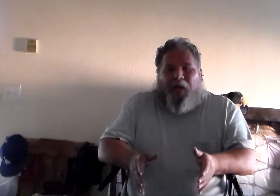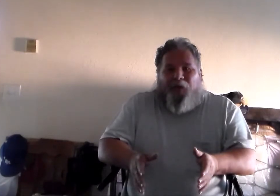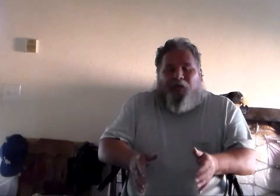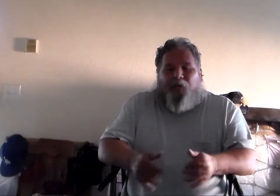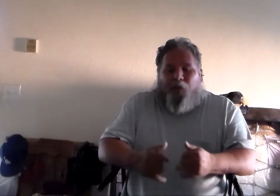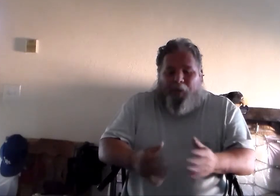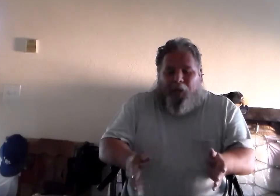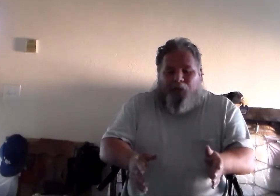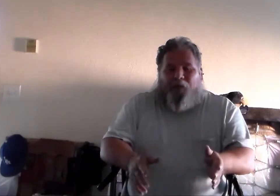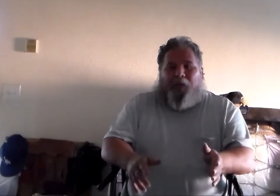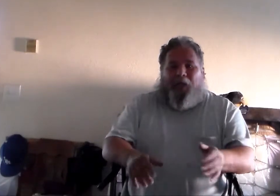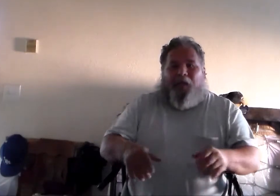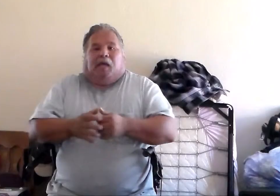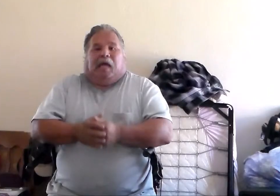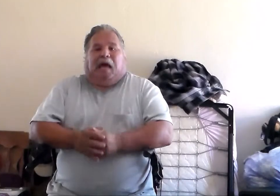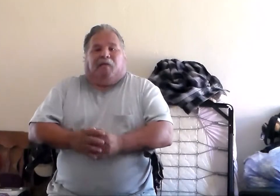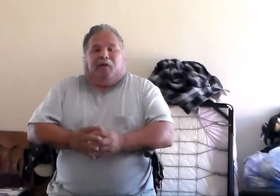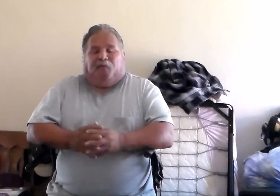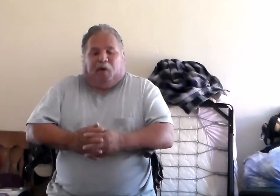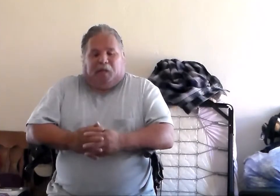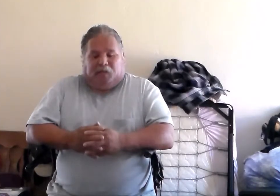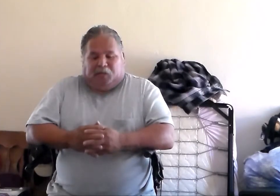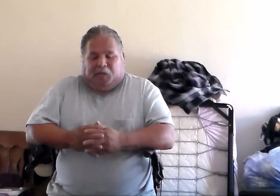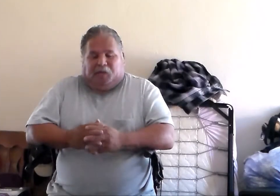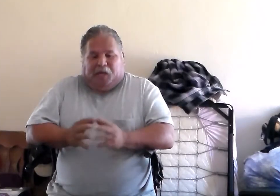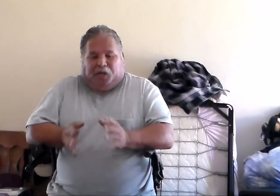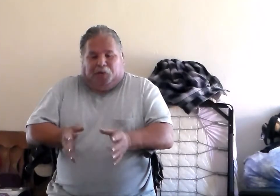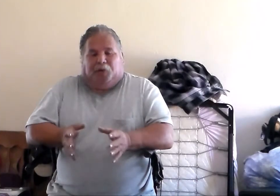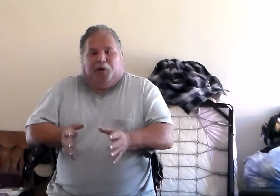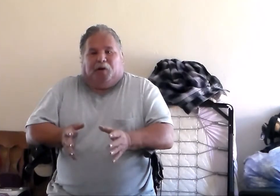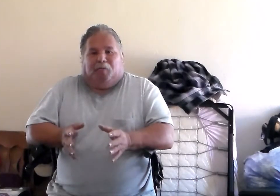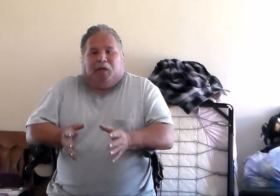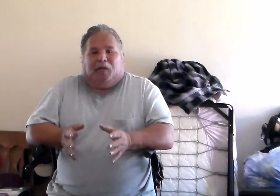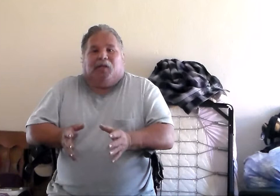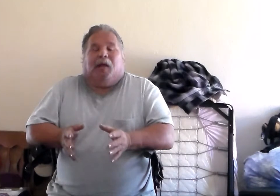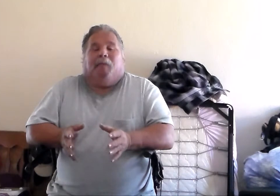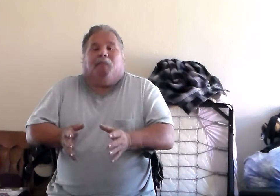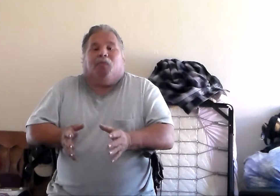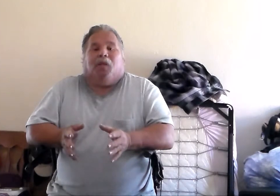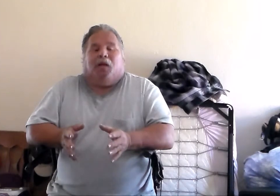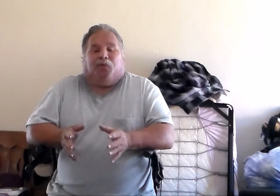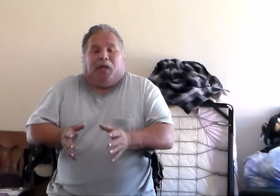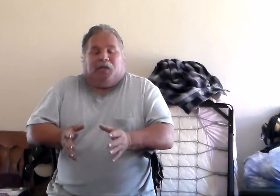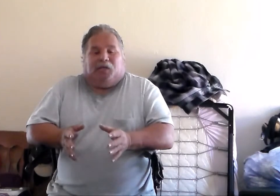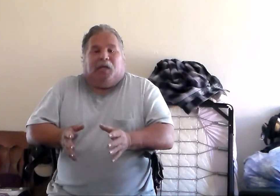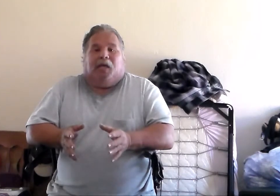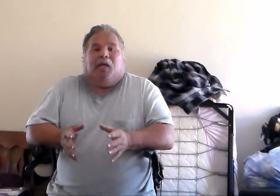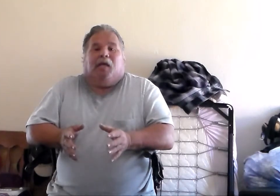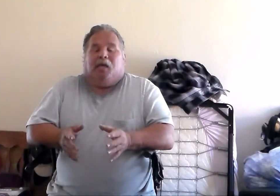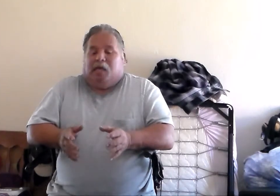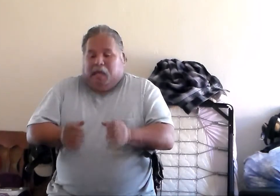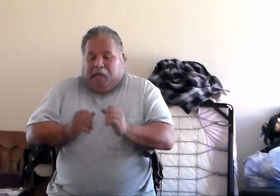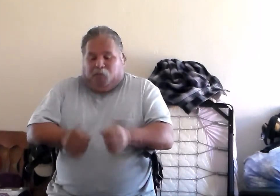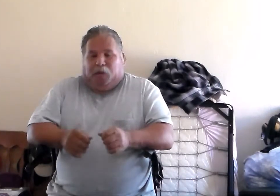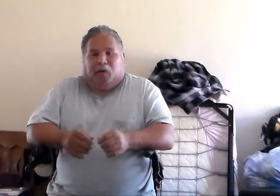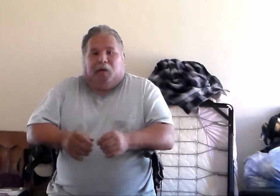address and we'll mail it to them, okay? Have your friends send you their email address and we could